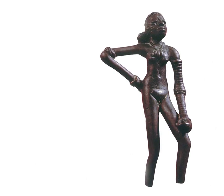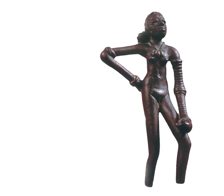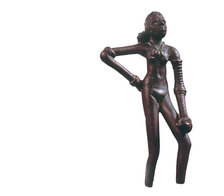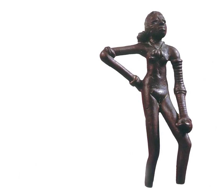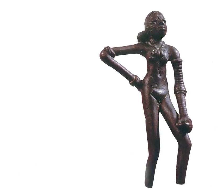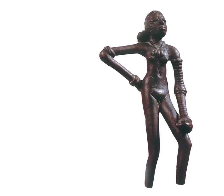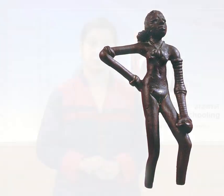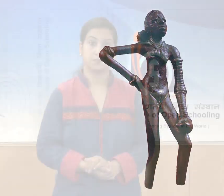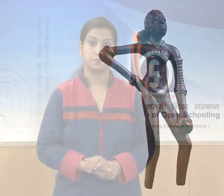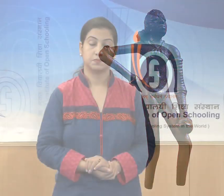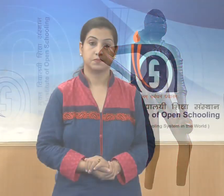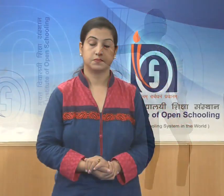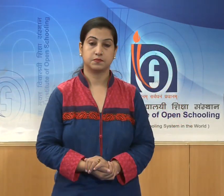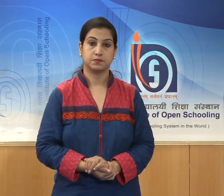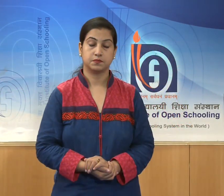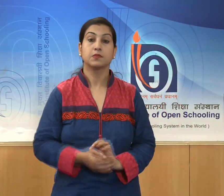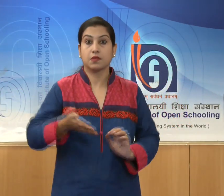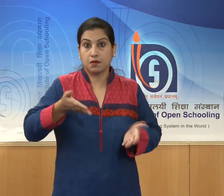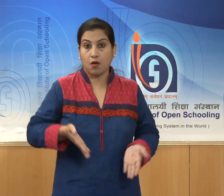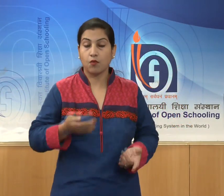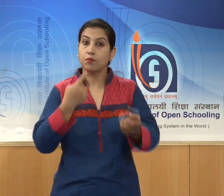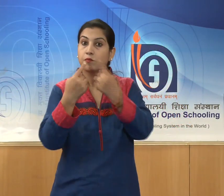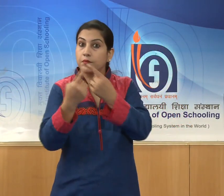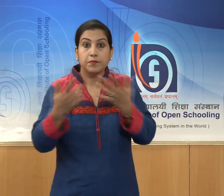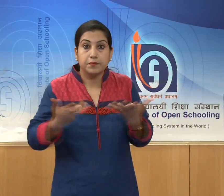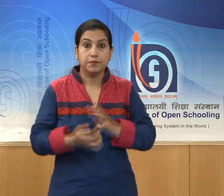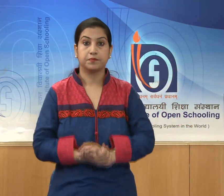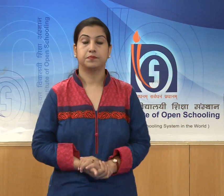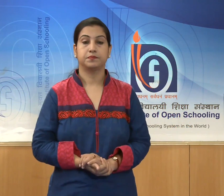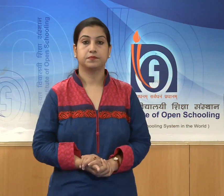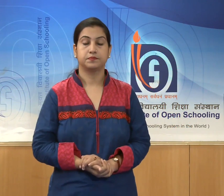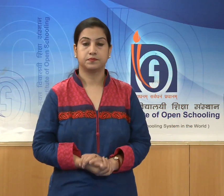Let us know something about